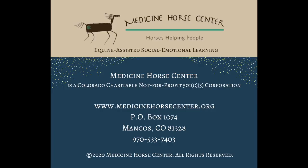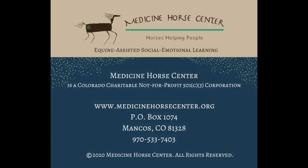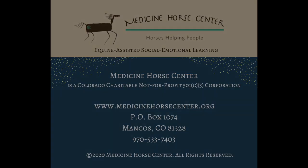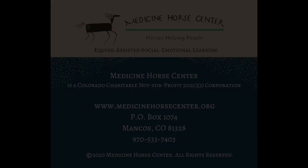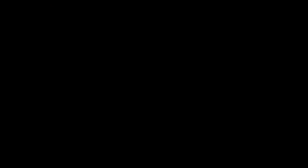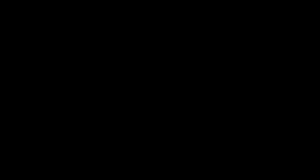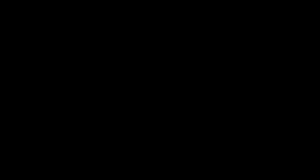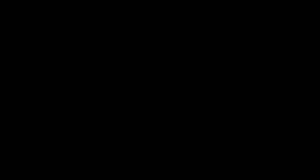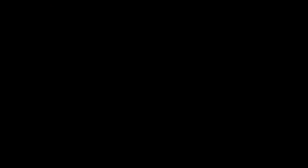and we trust we Thank